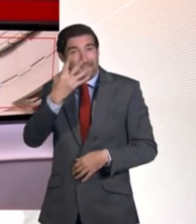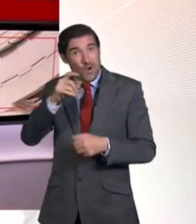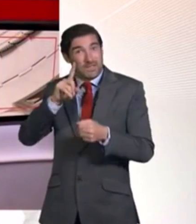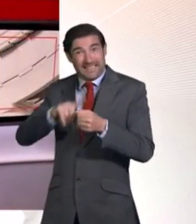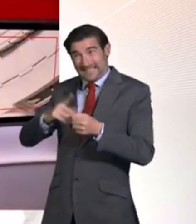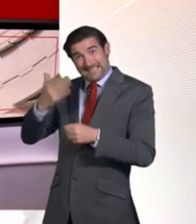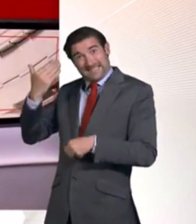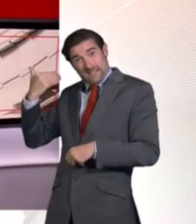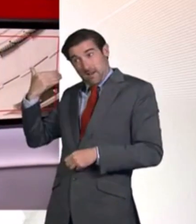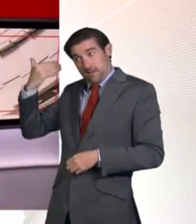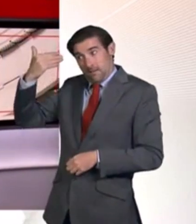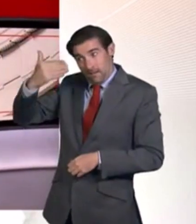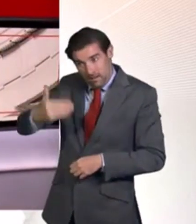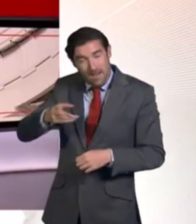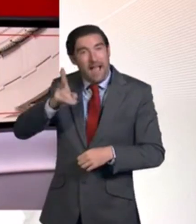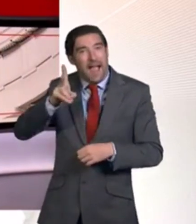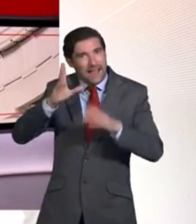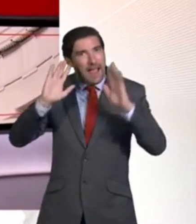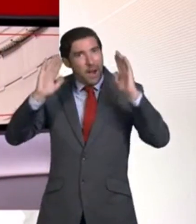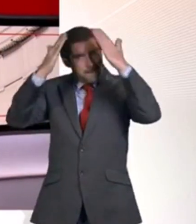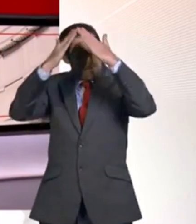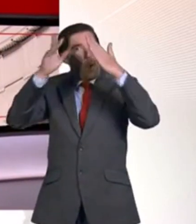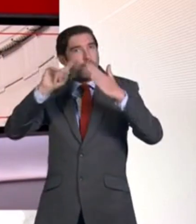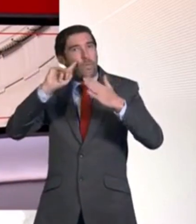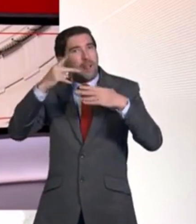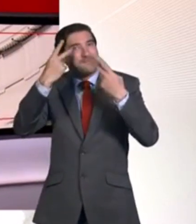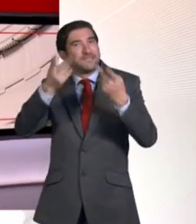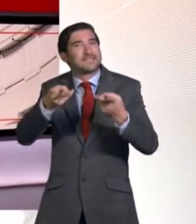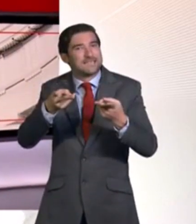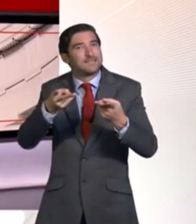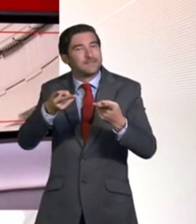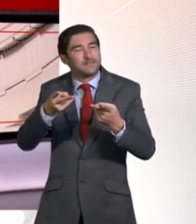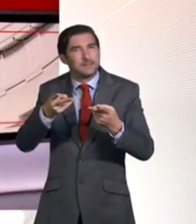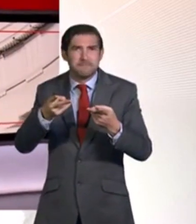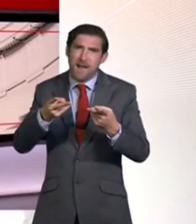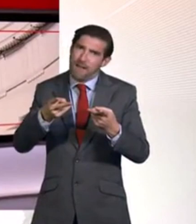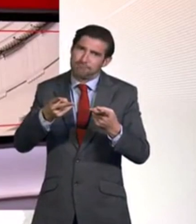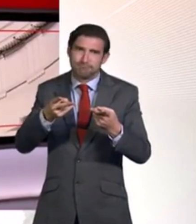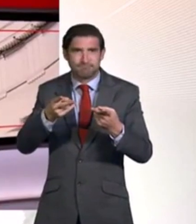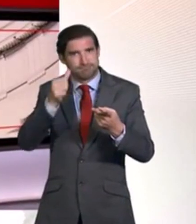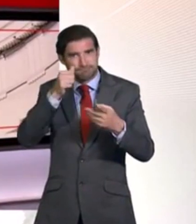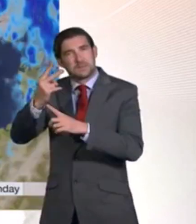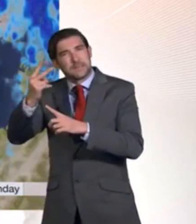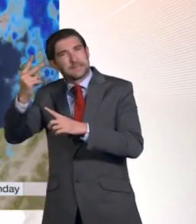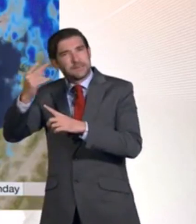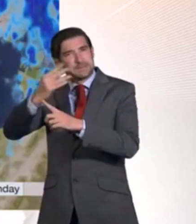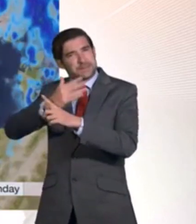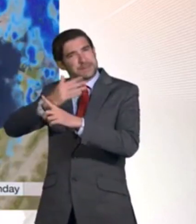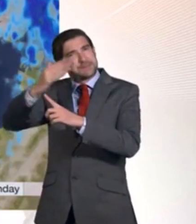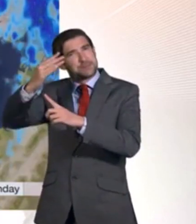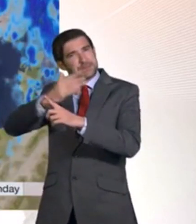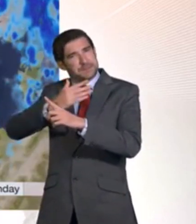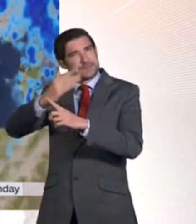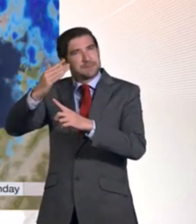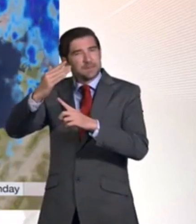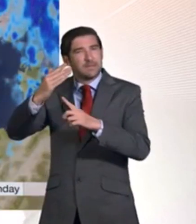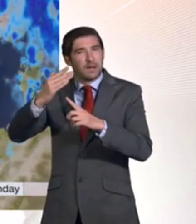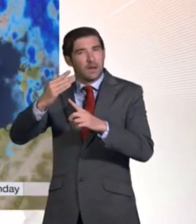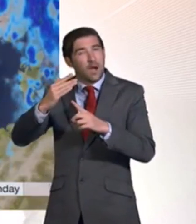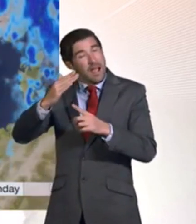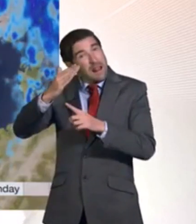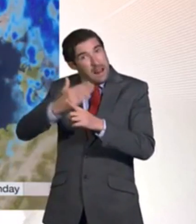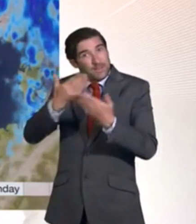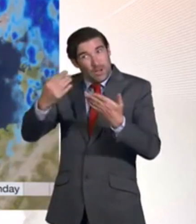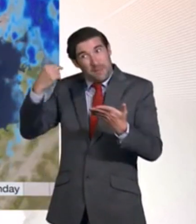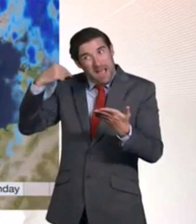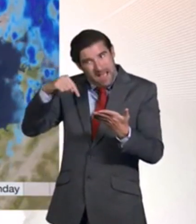the wake of abuse scandals in the Catholic Church, what kind of a welcome will he receive? Chris Page reports. There's a lot going on over the weekend, but there's a